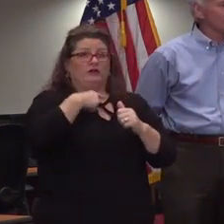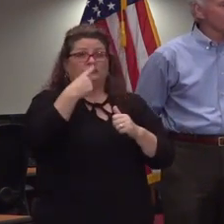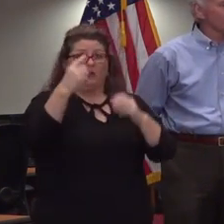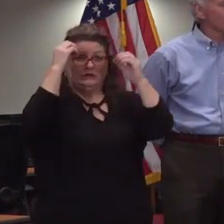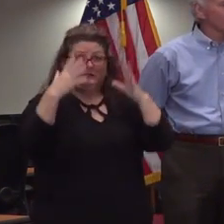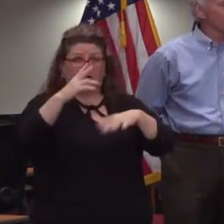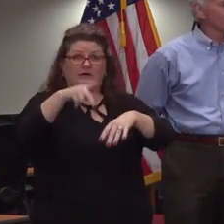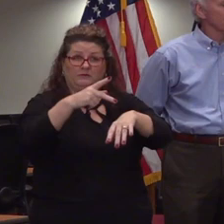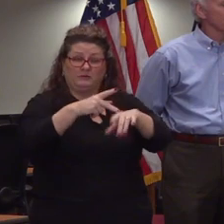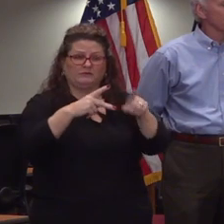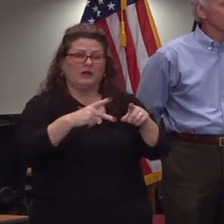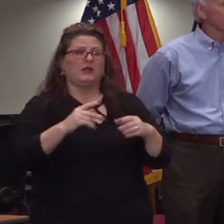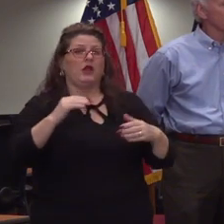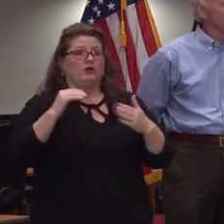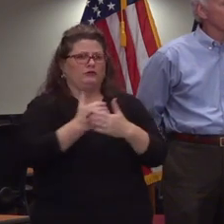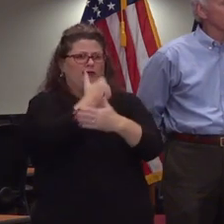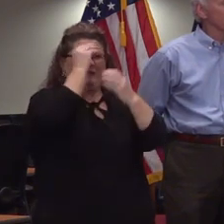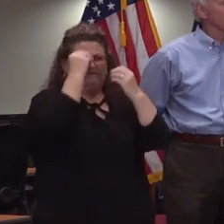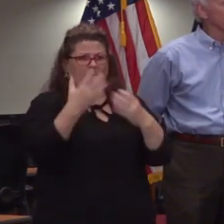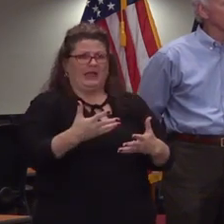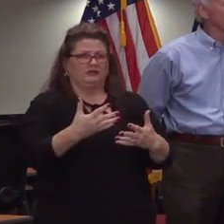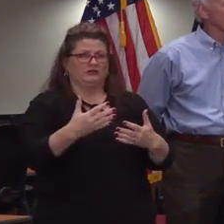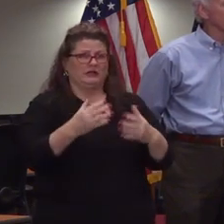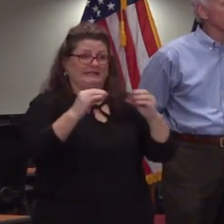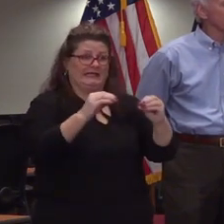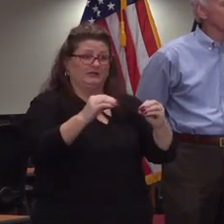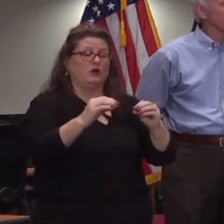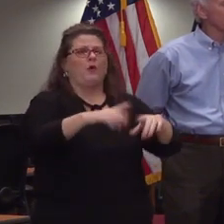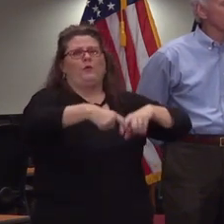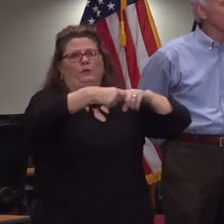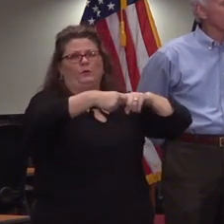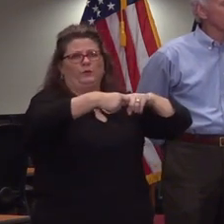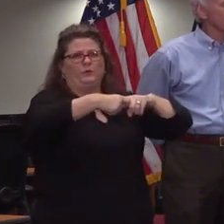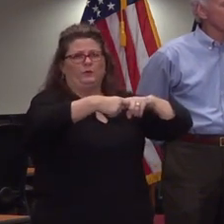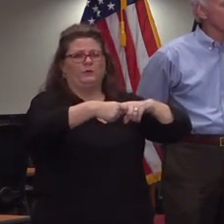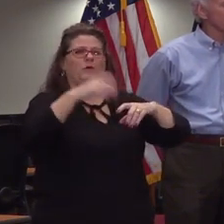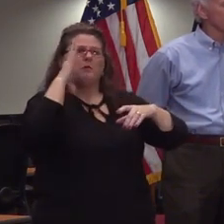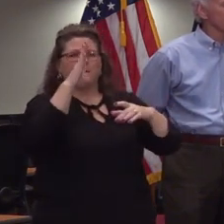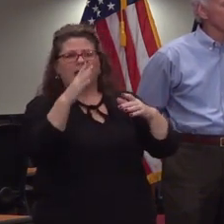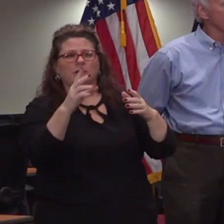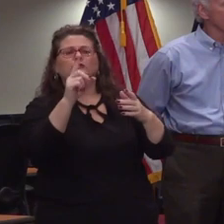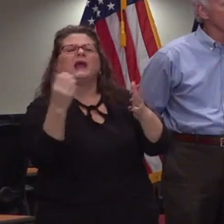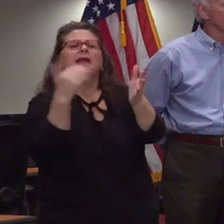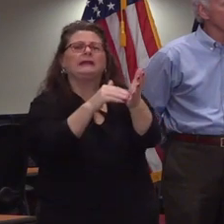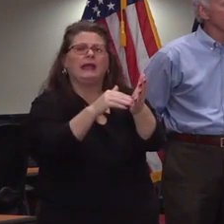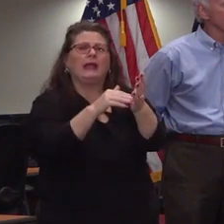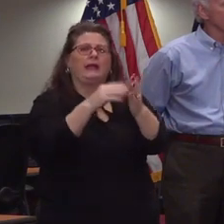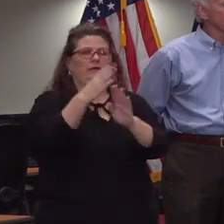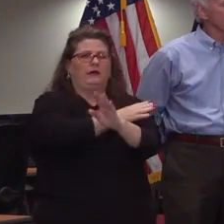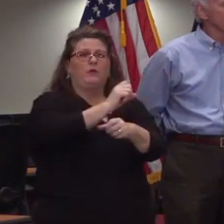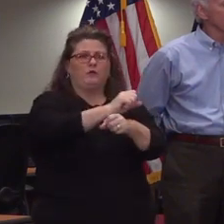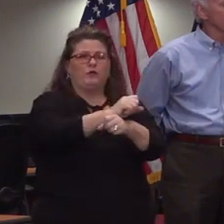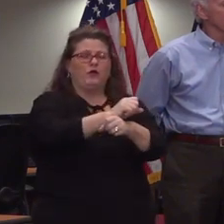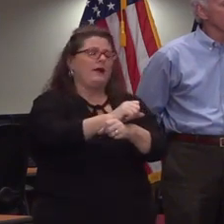no new information would be taught it would be you know reflecting and and repetitive um work so that